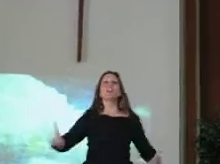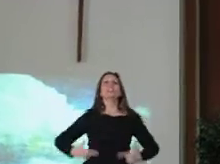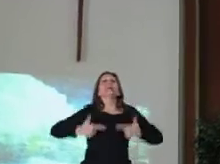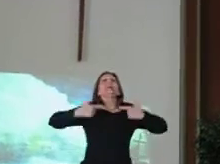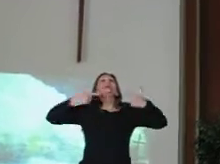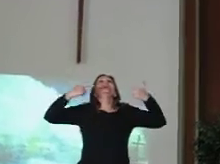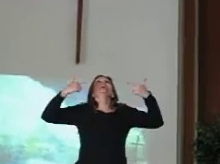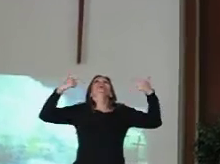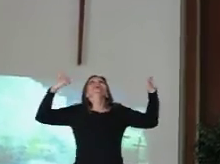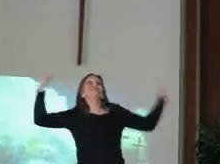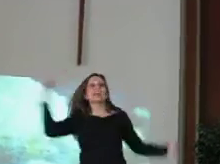and he's